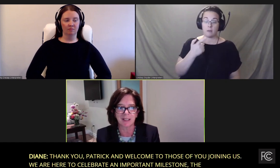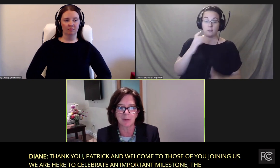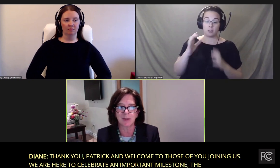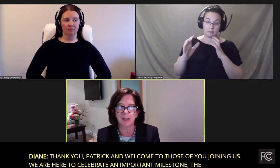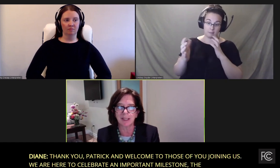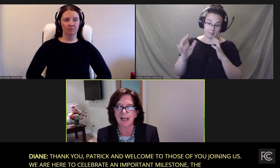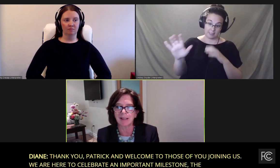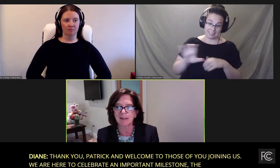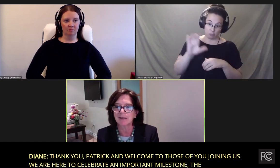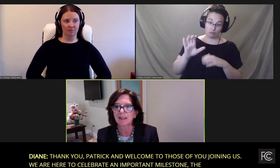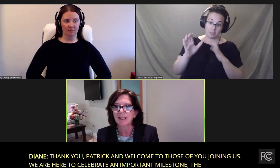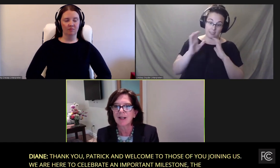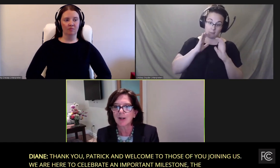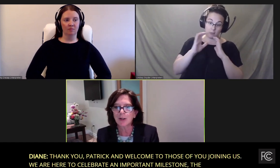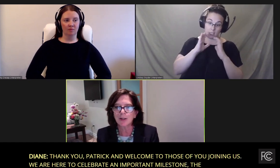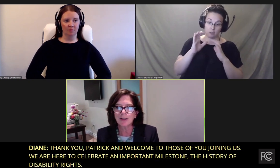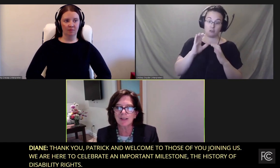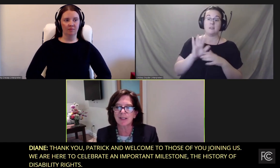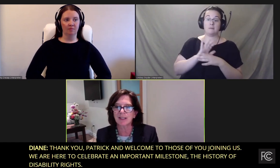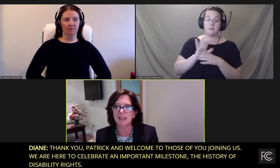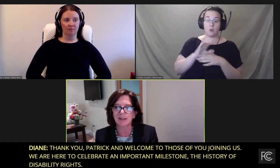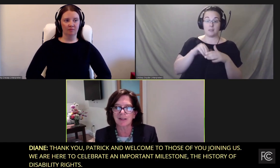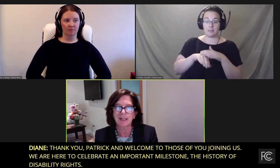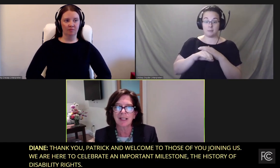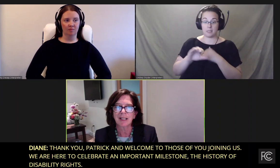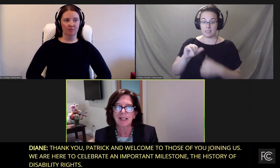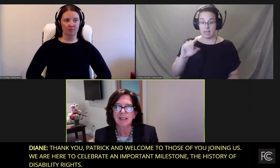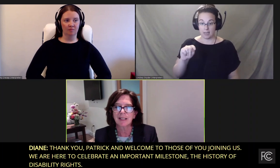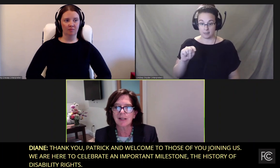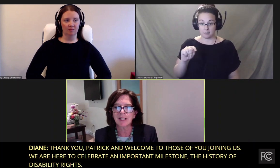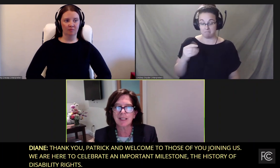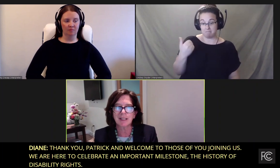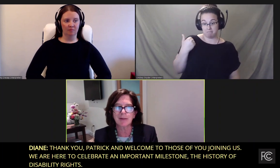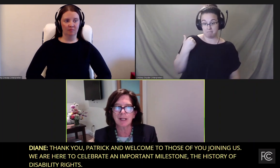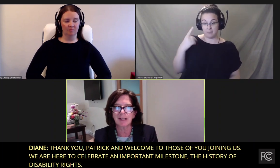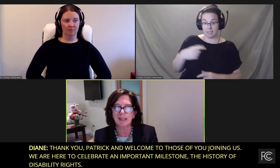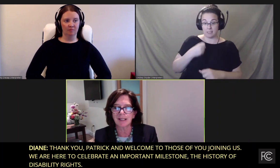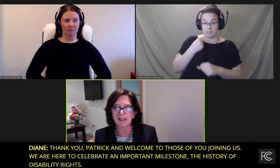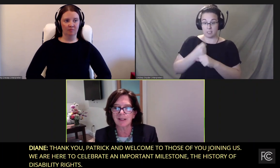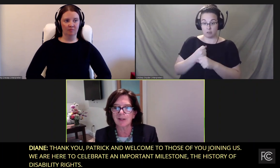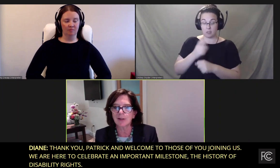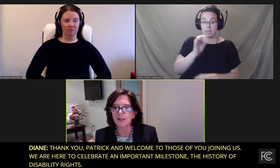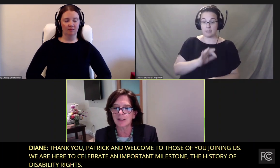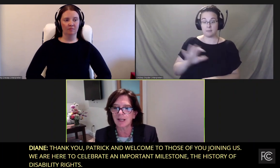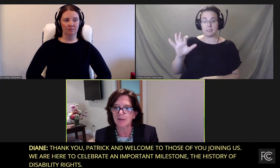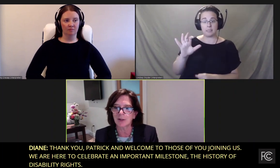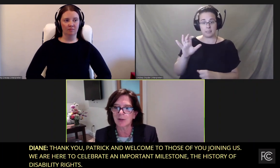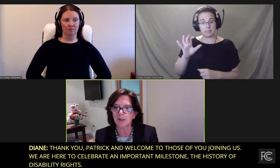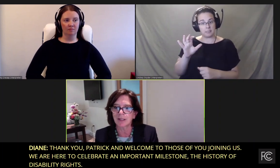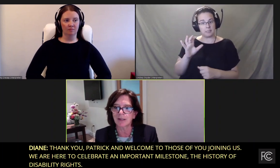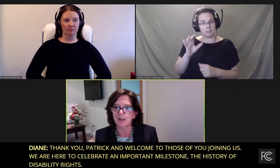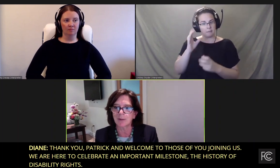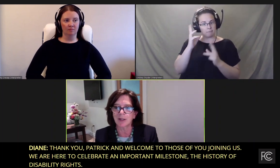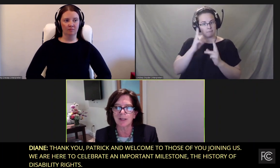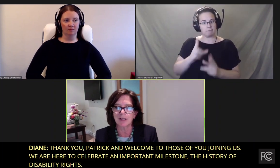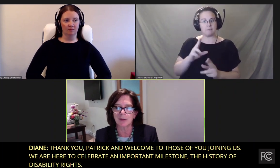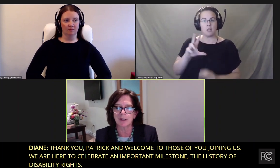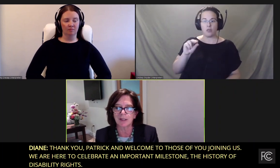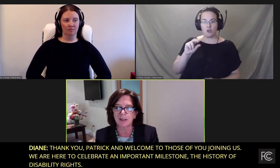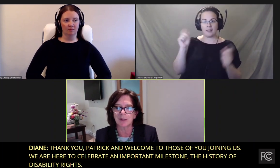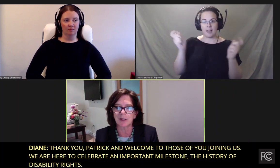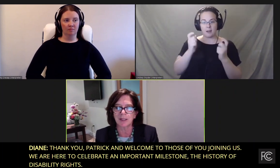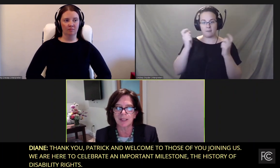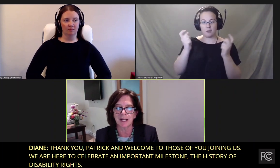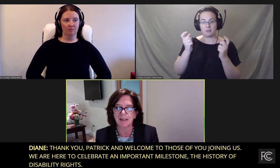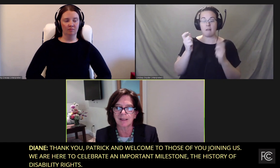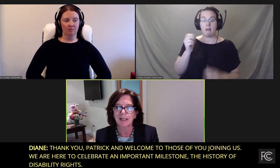Video Accessibility Act. Earlier this year, the FCC recognized the 30th anniversary of the Americans